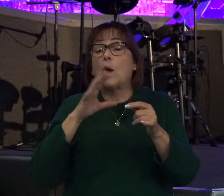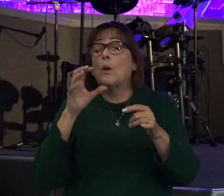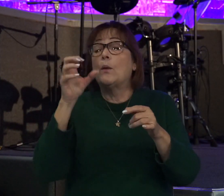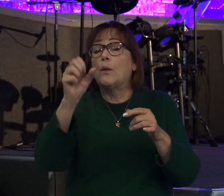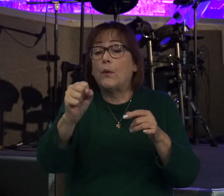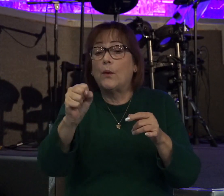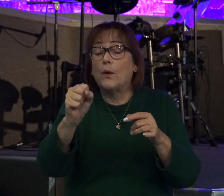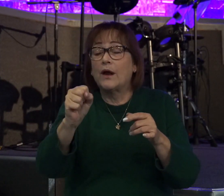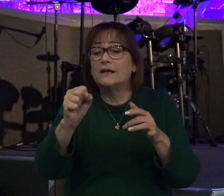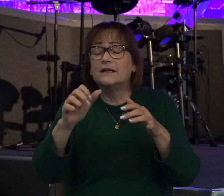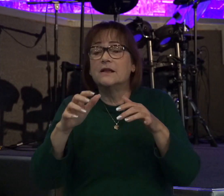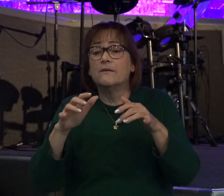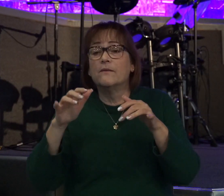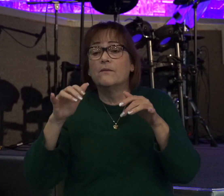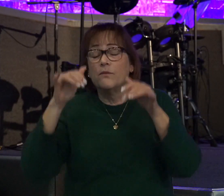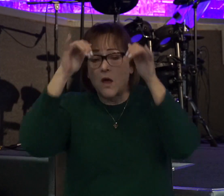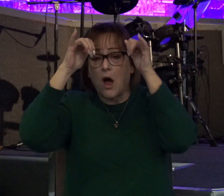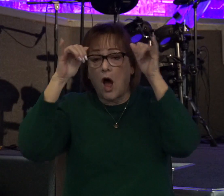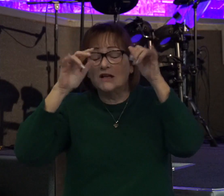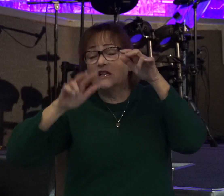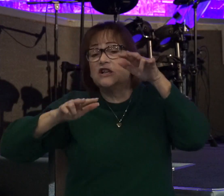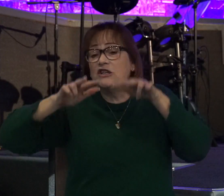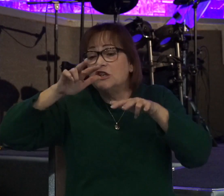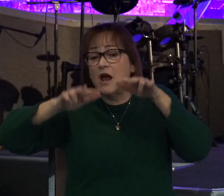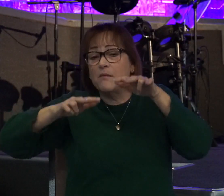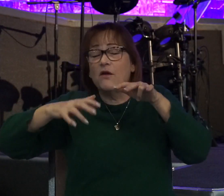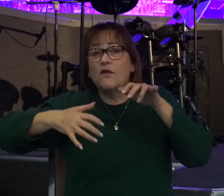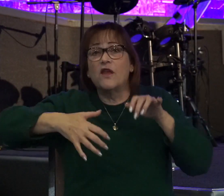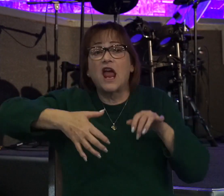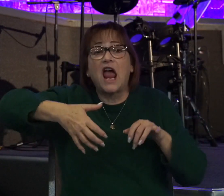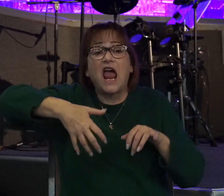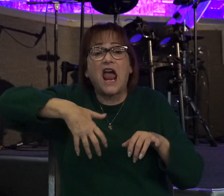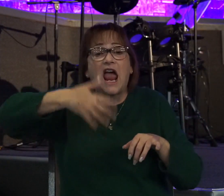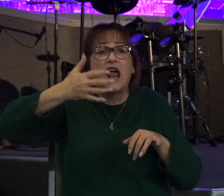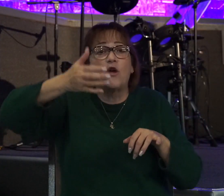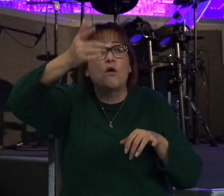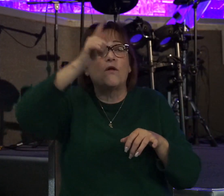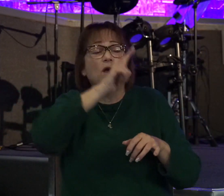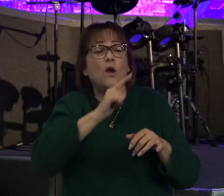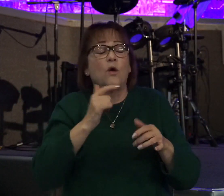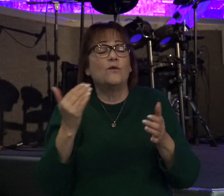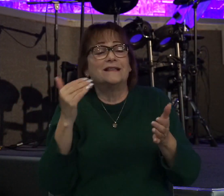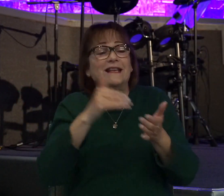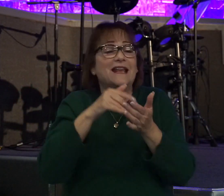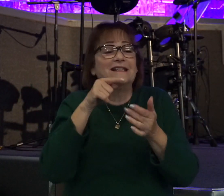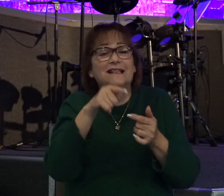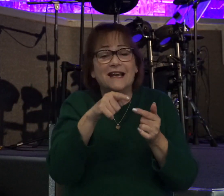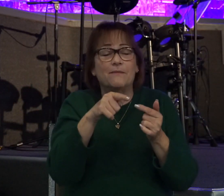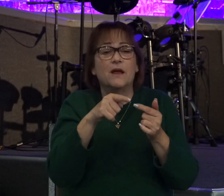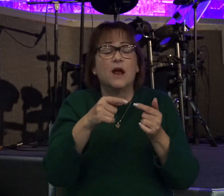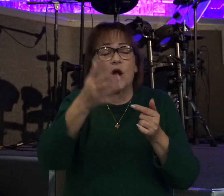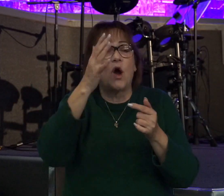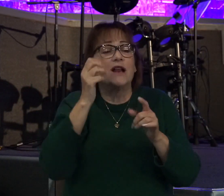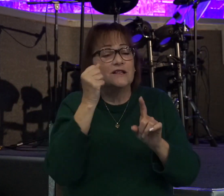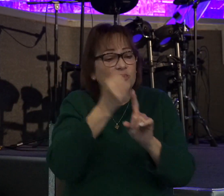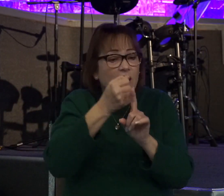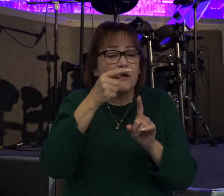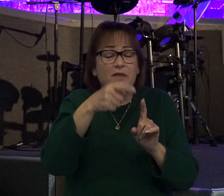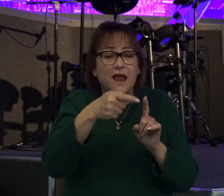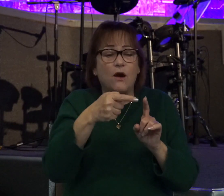stumbled. Then the anger of the Lord was aroused against Uzzah. And God struck him there for his error. And